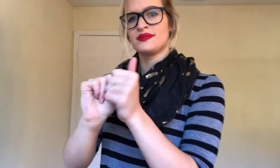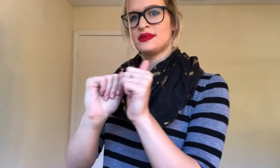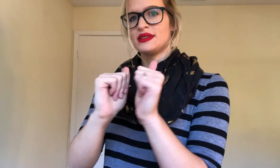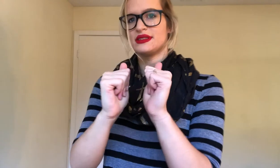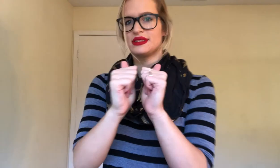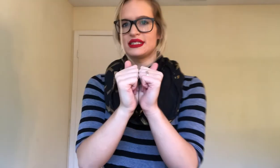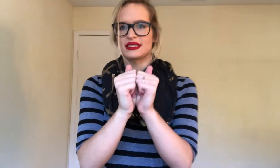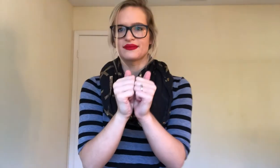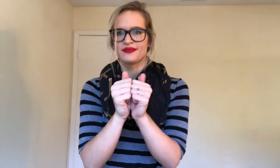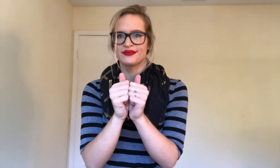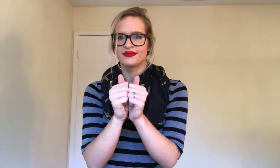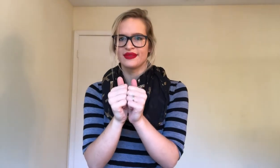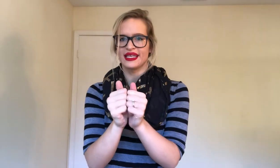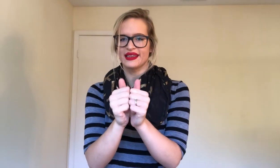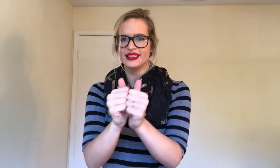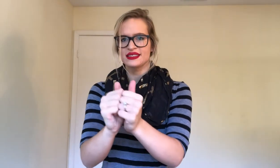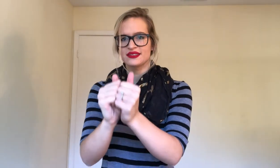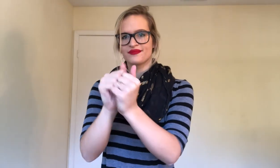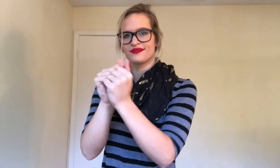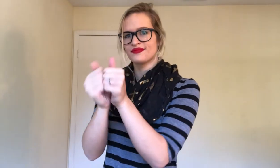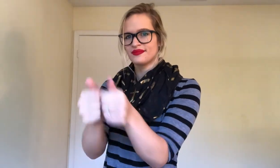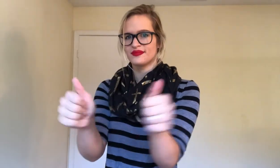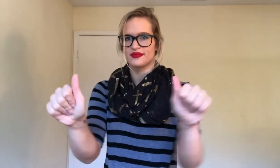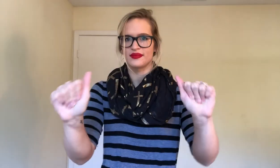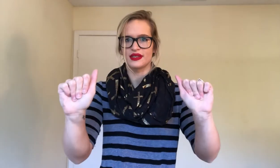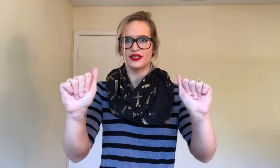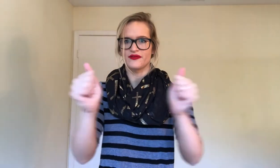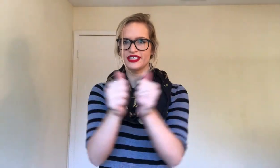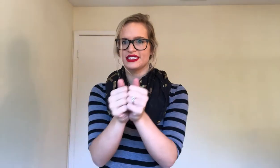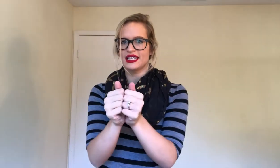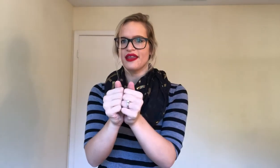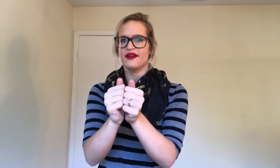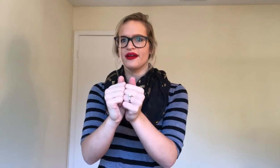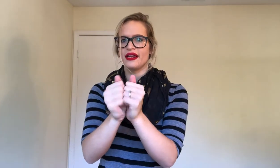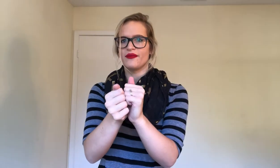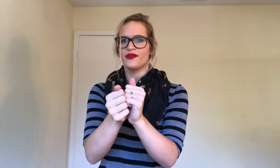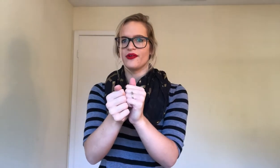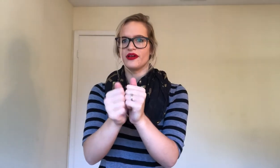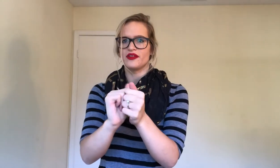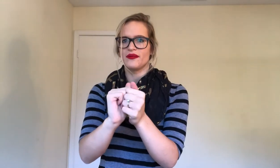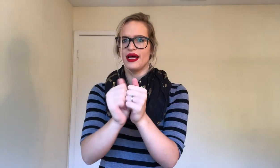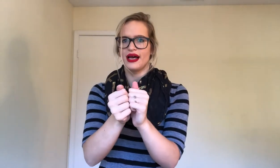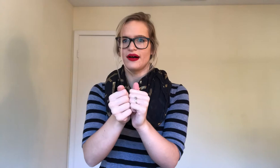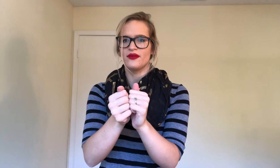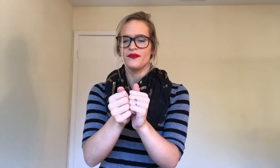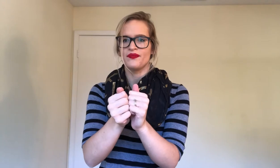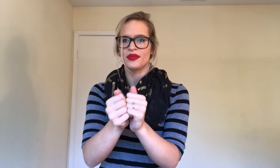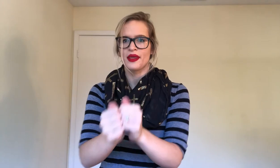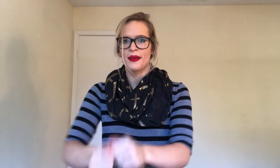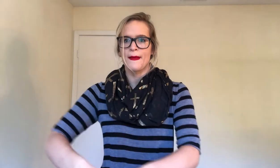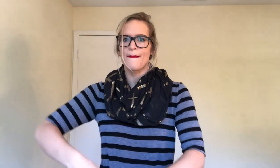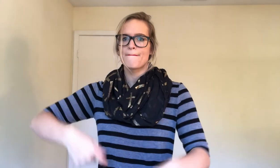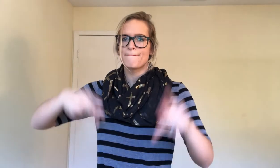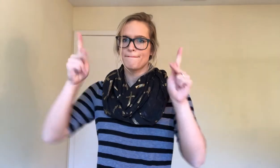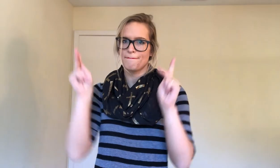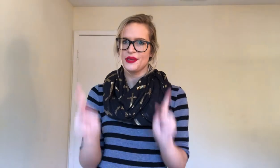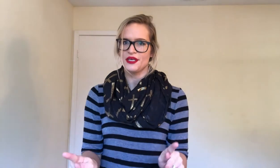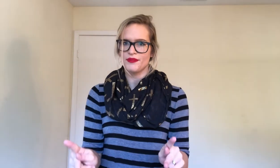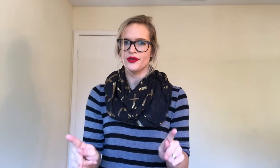It's just like this. Little fist together and move one of them. How. People.